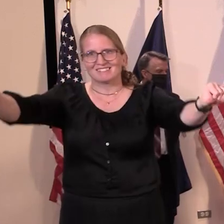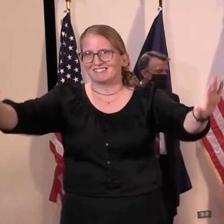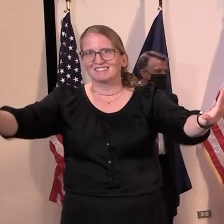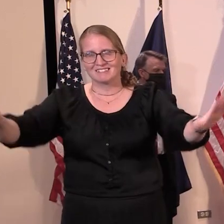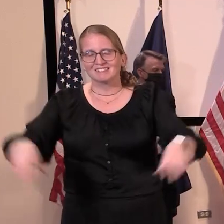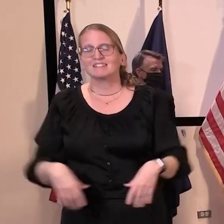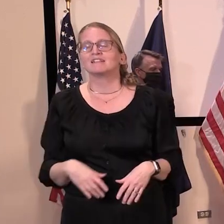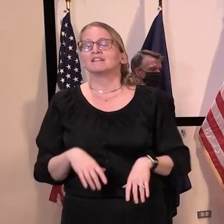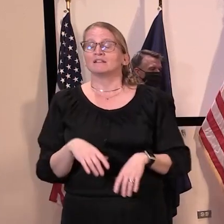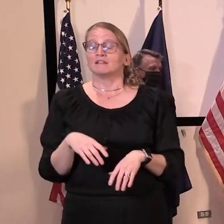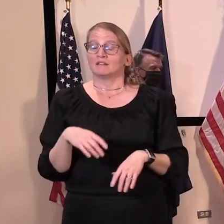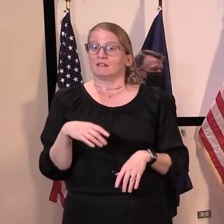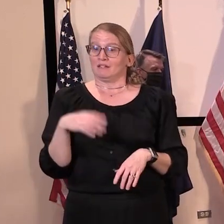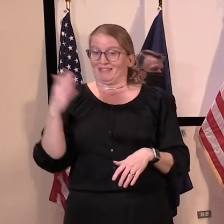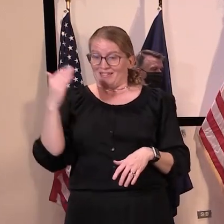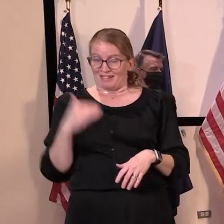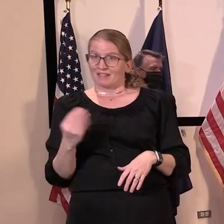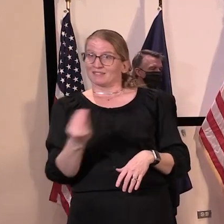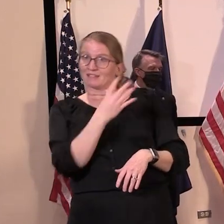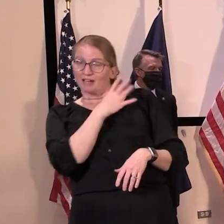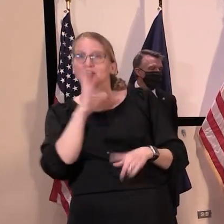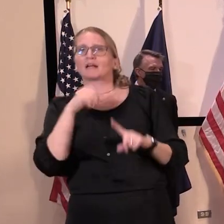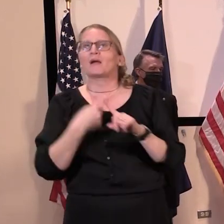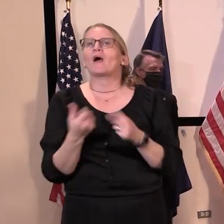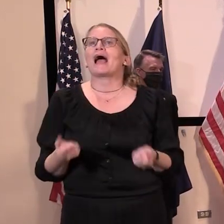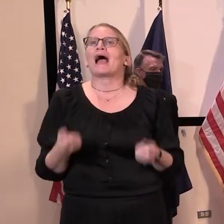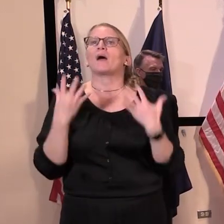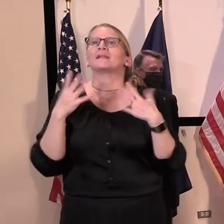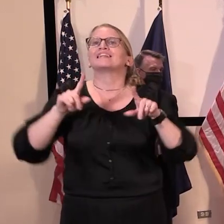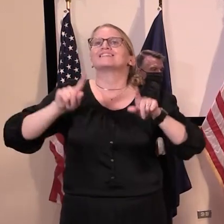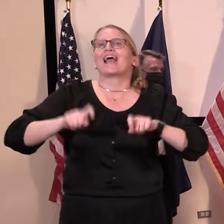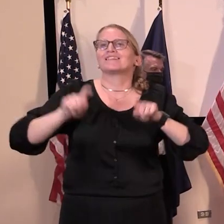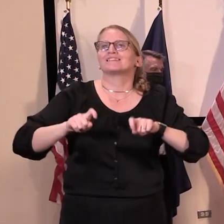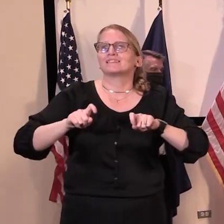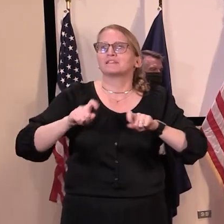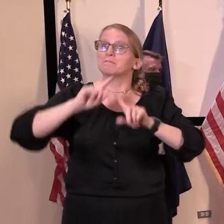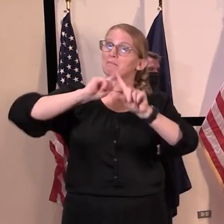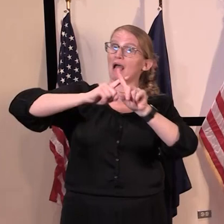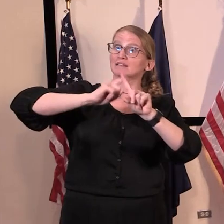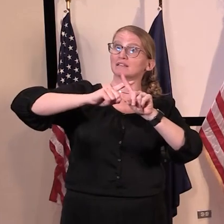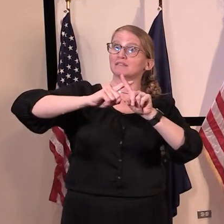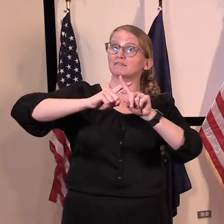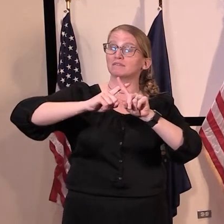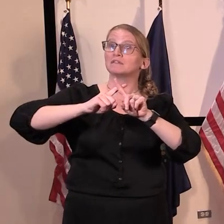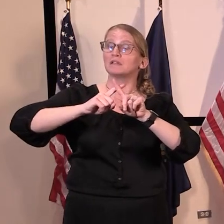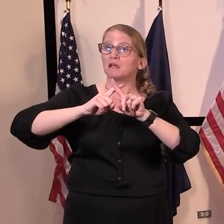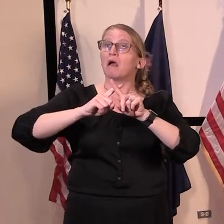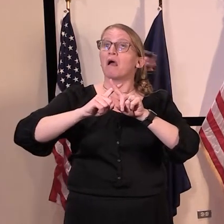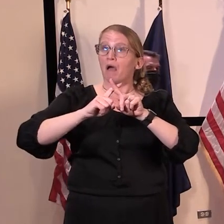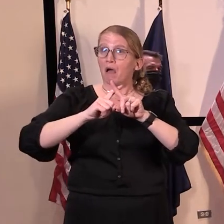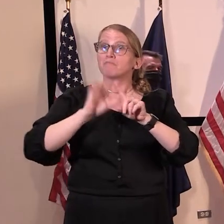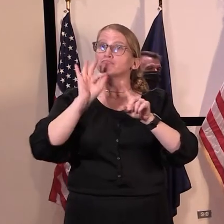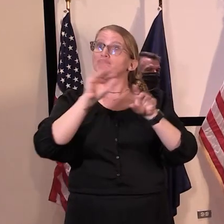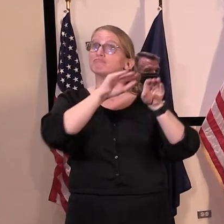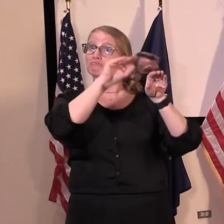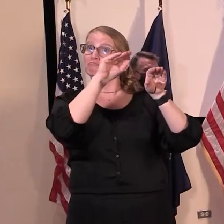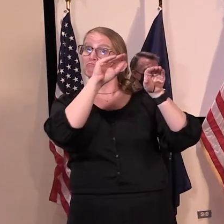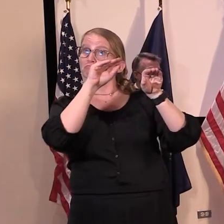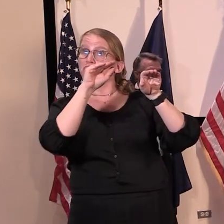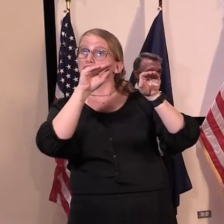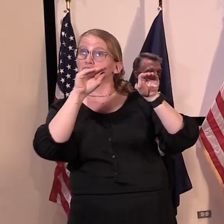percentage of Vermont COVID-19 tests that come back positive over time is also trending in a good direction.